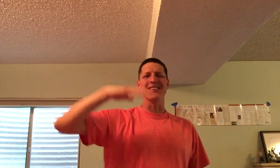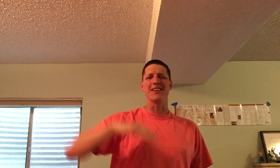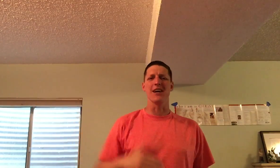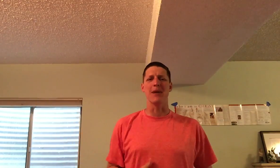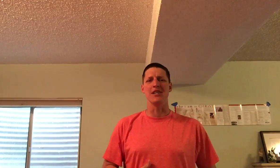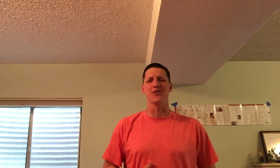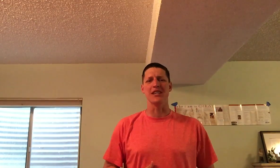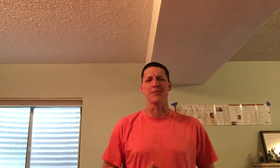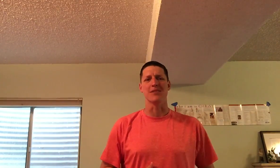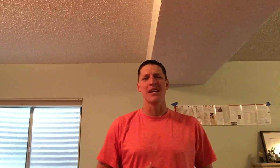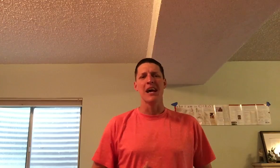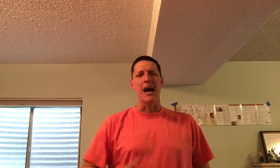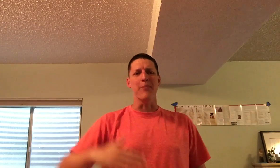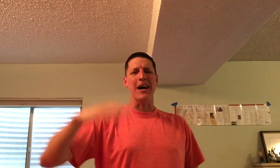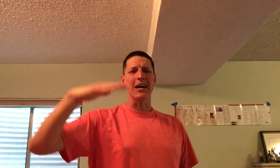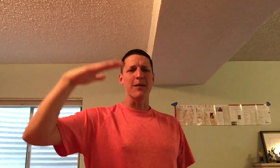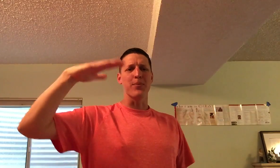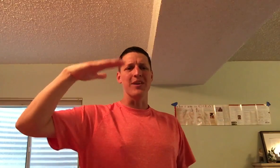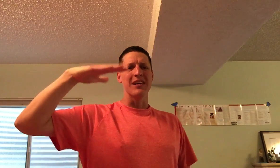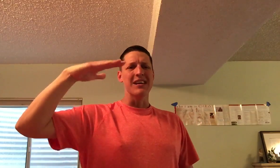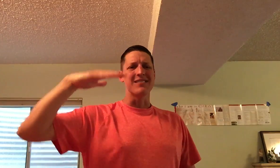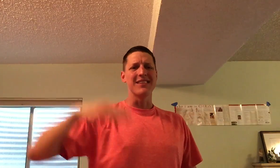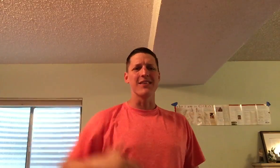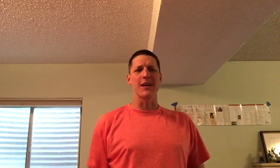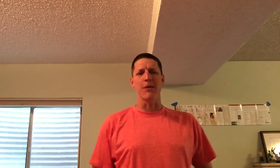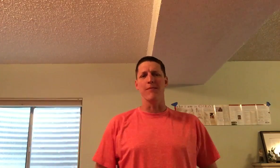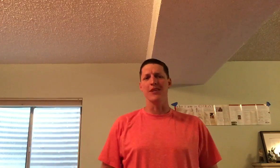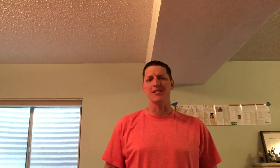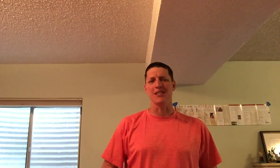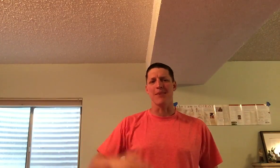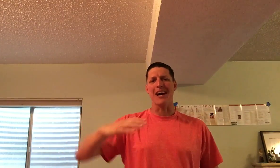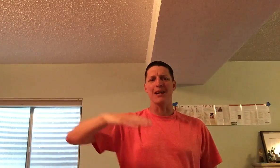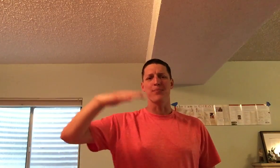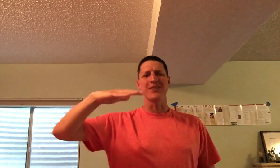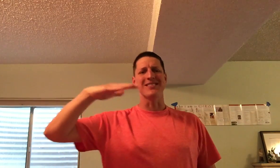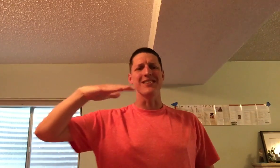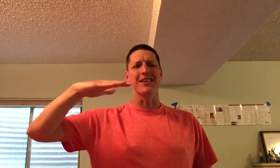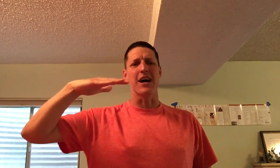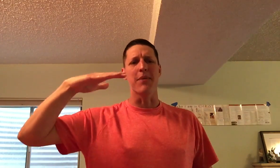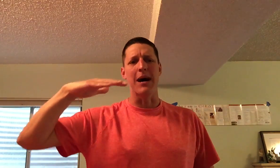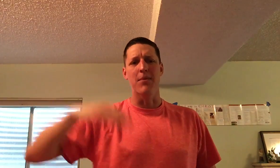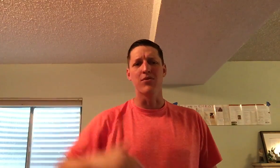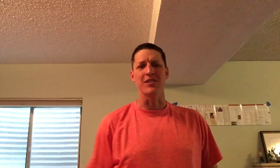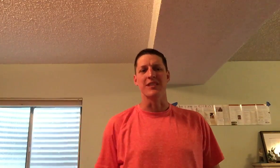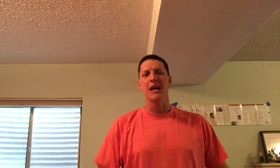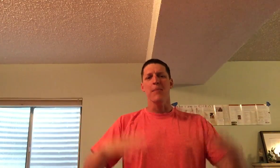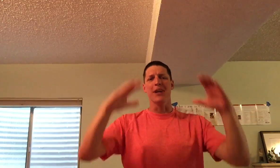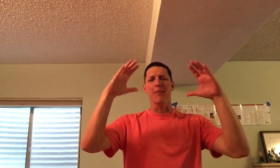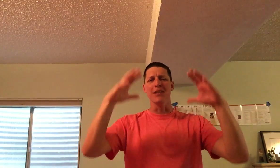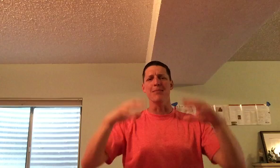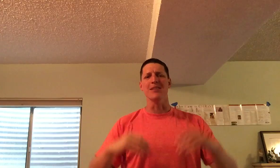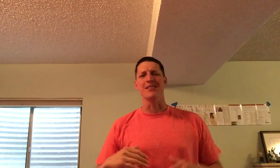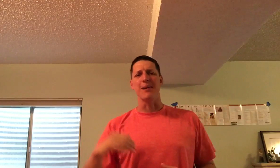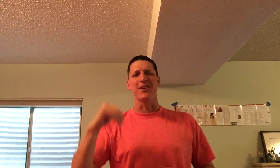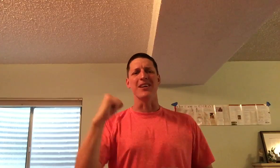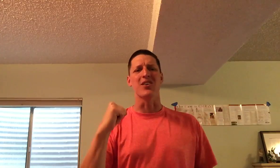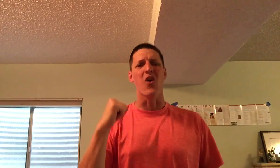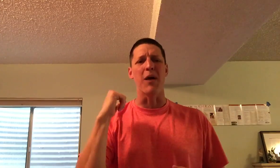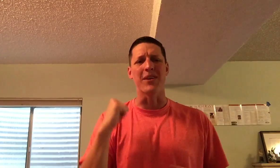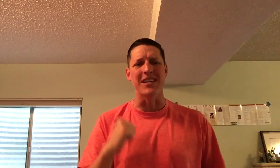ceiling on my dreams. I'm not going to put a ceiling on my visions. I'm not going to put a ceiling on my emotions. But I'm limitless. I'm going to go. I'm going